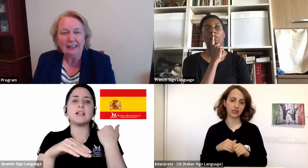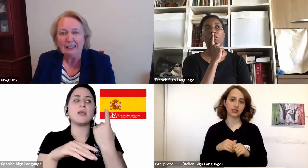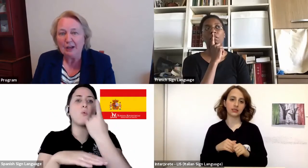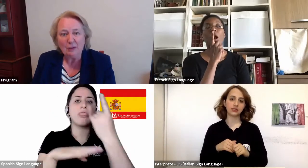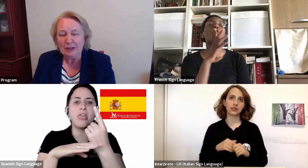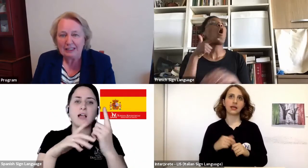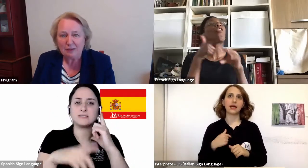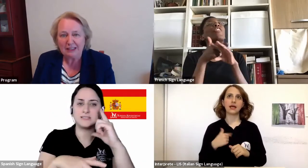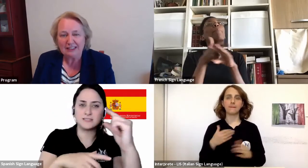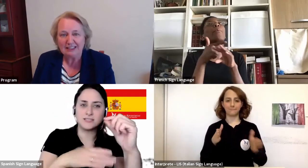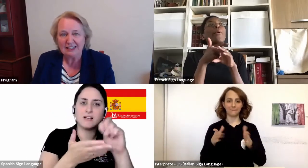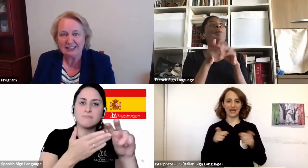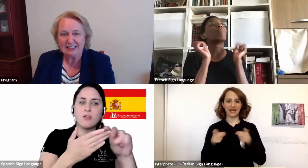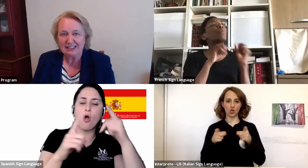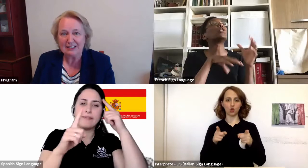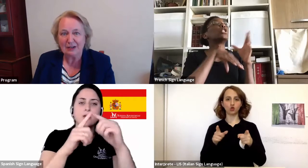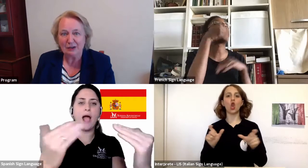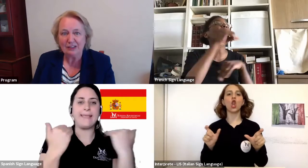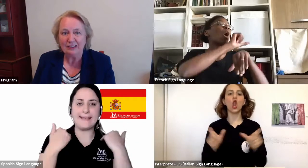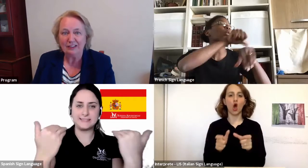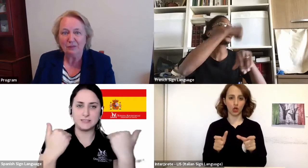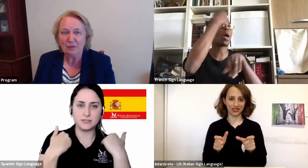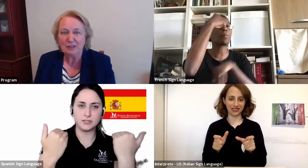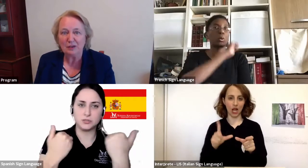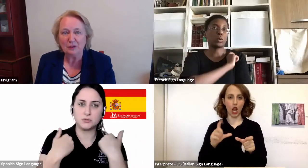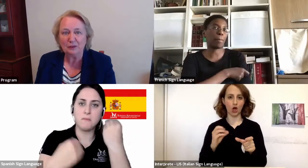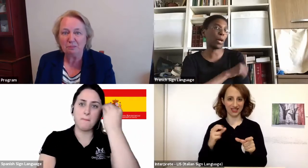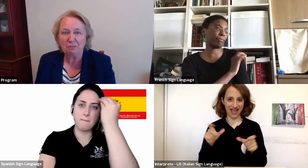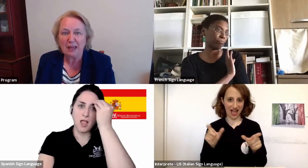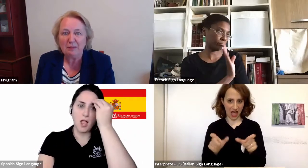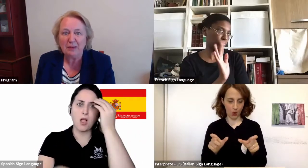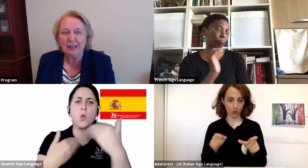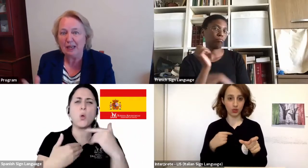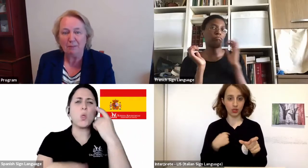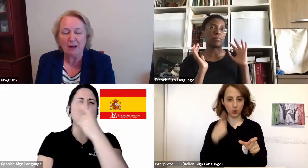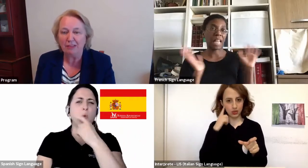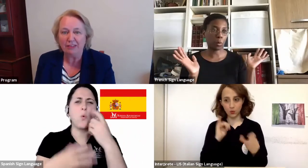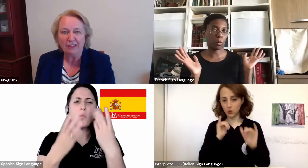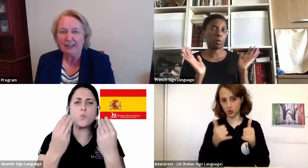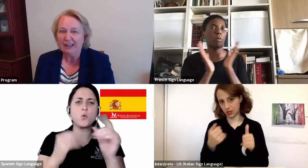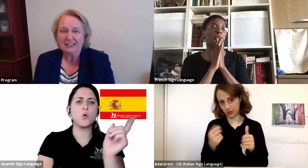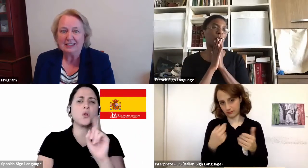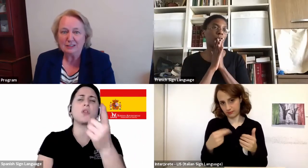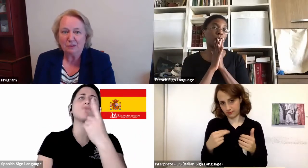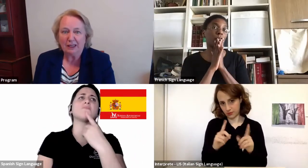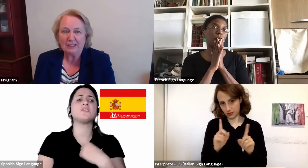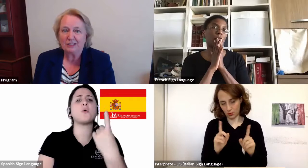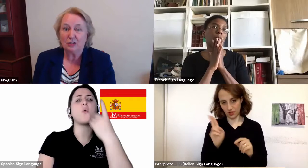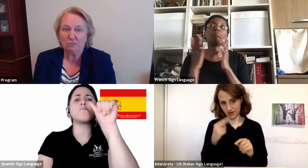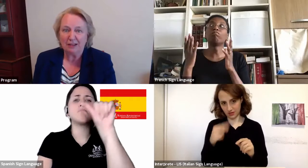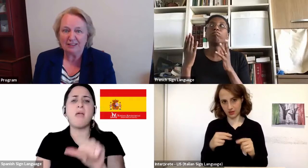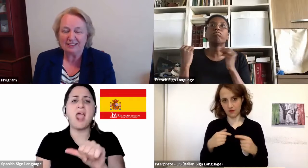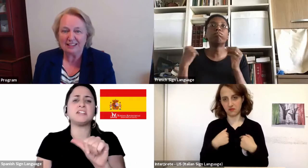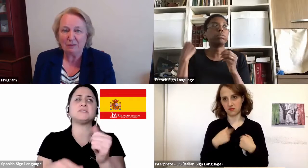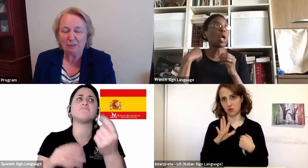And no one expected it to last this long. We were told maybe a month, six weeks,